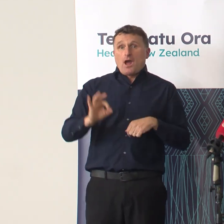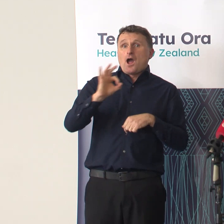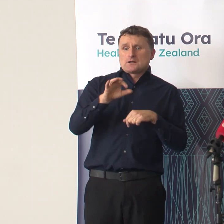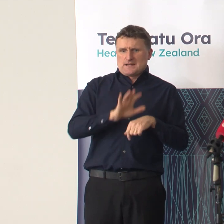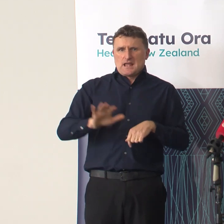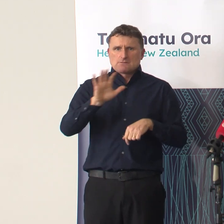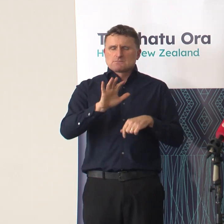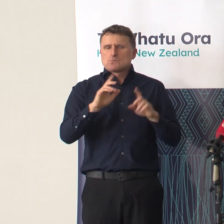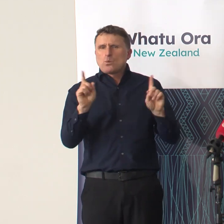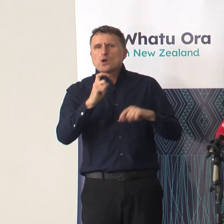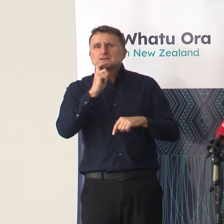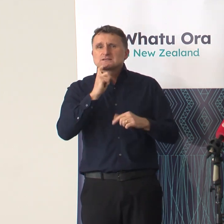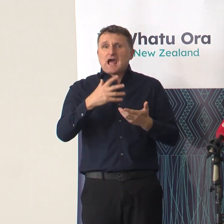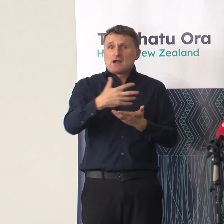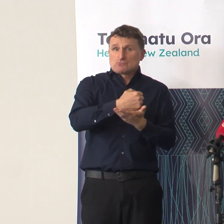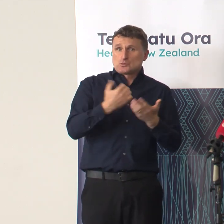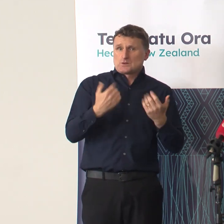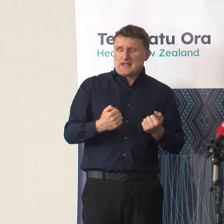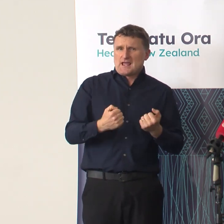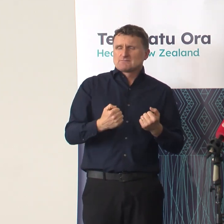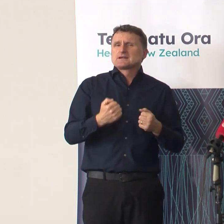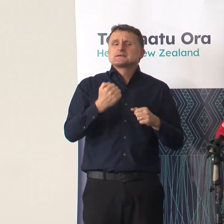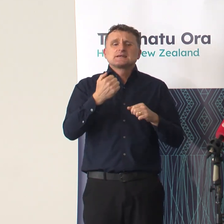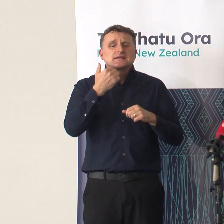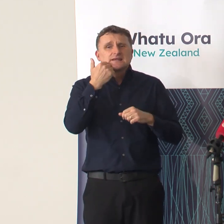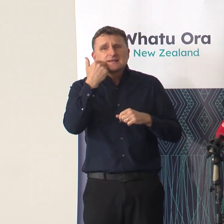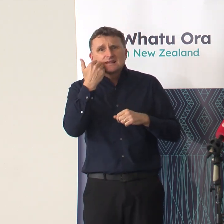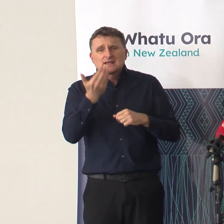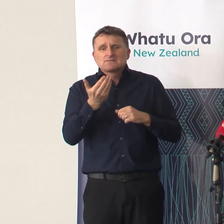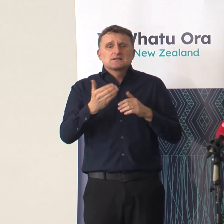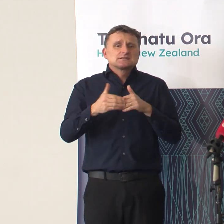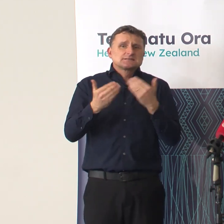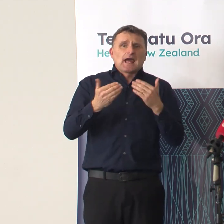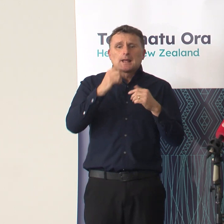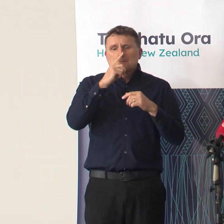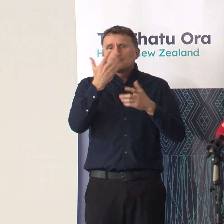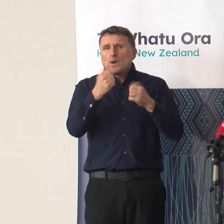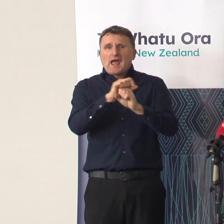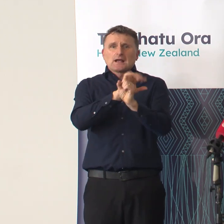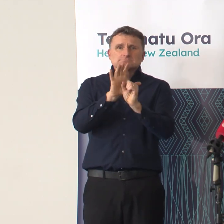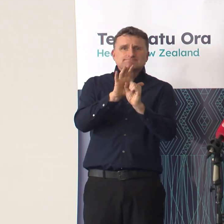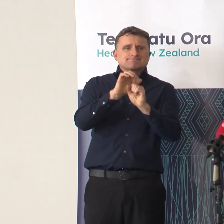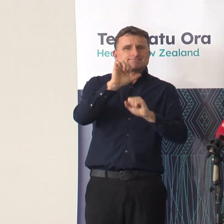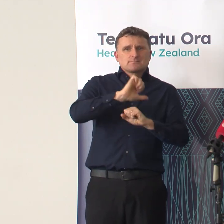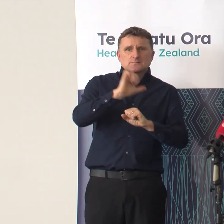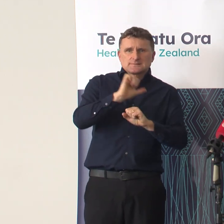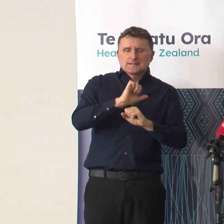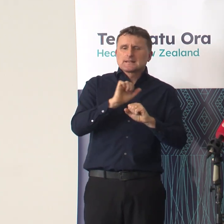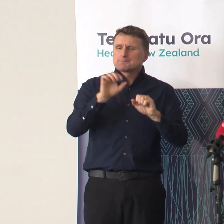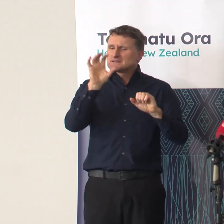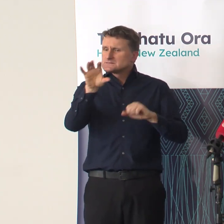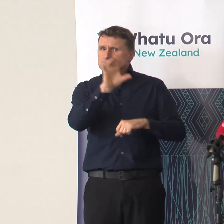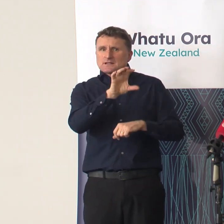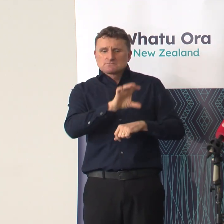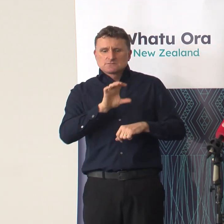resources are available. Day cases are also continuing as capacity allows. And districts are continuing to work together to